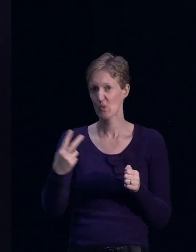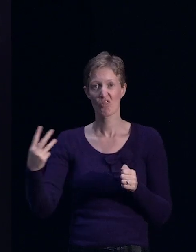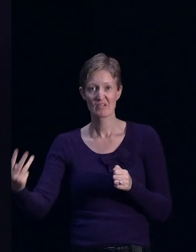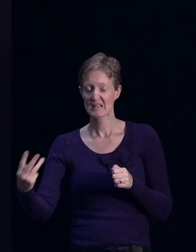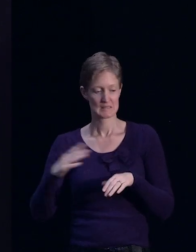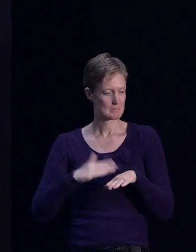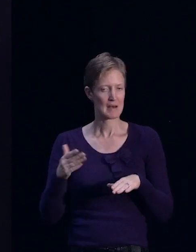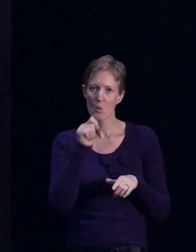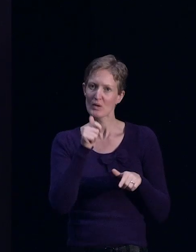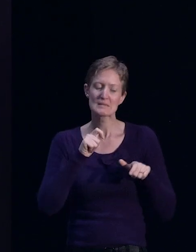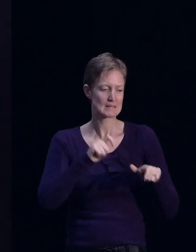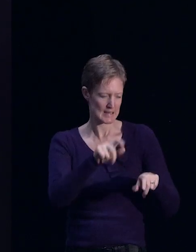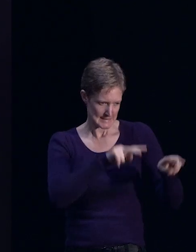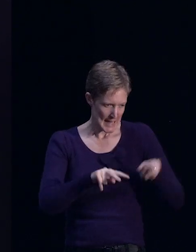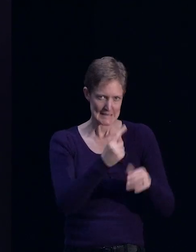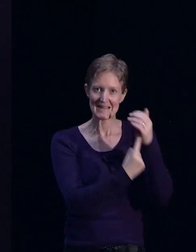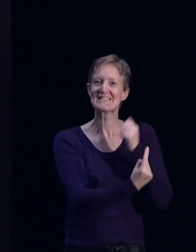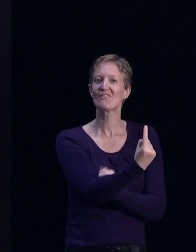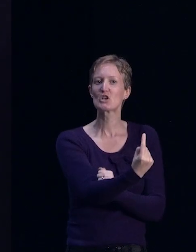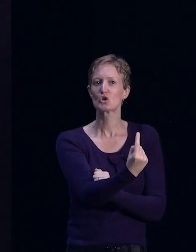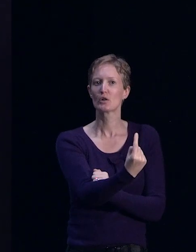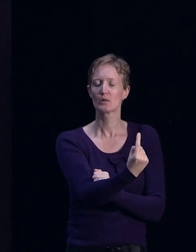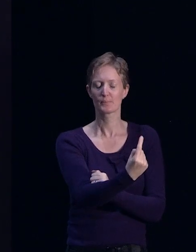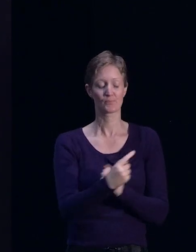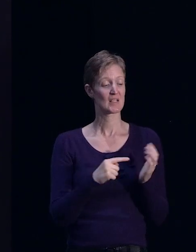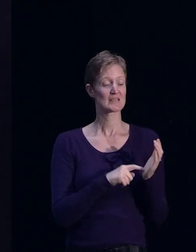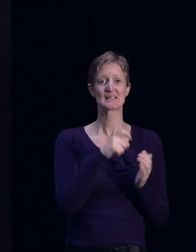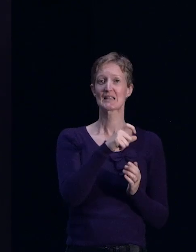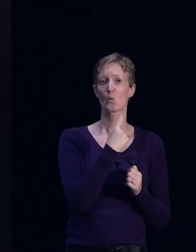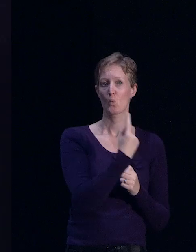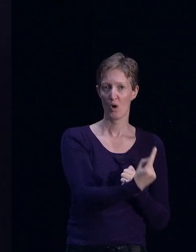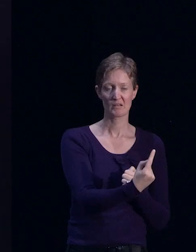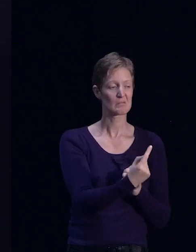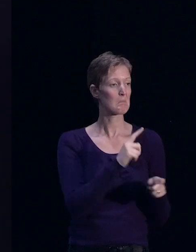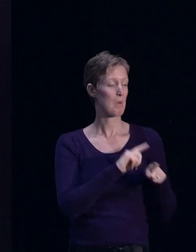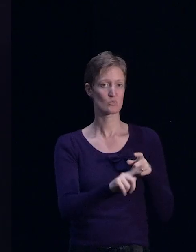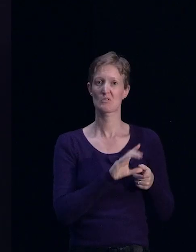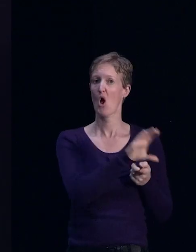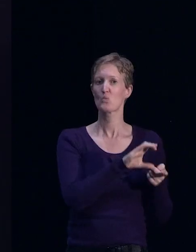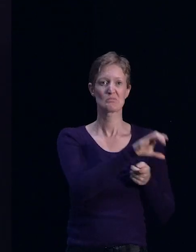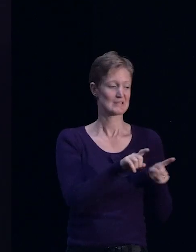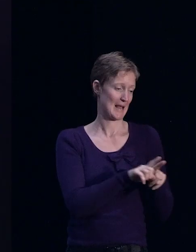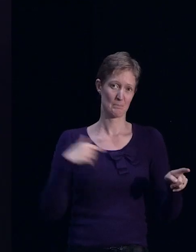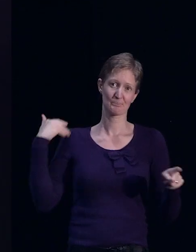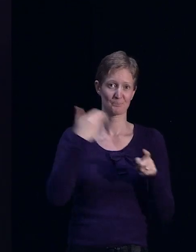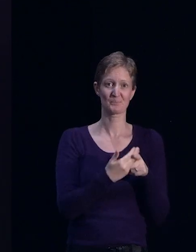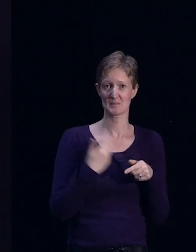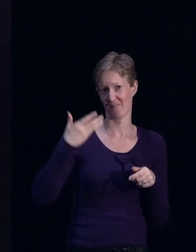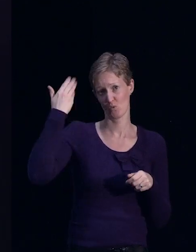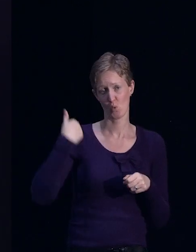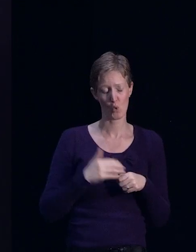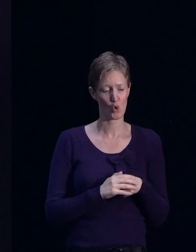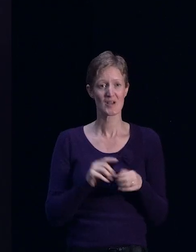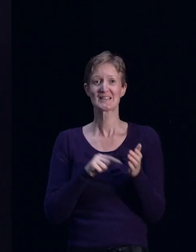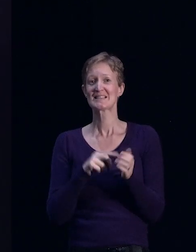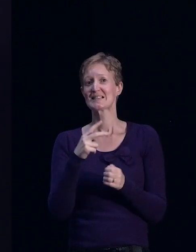on that basis. So TC1 is, generally speaking, business as usual. TC2, most of the organisations will